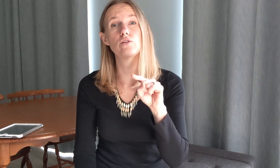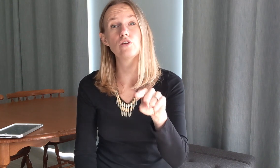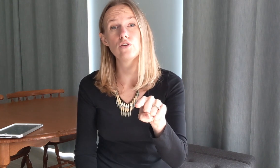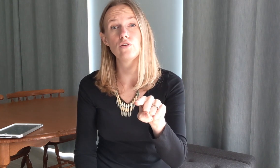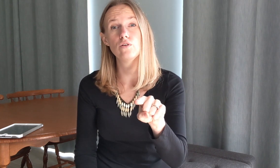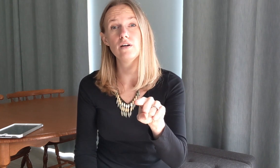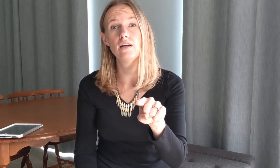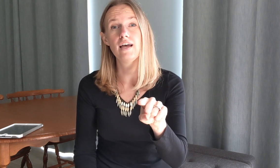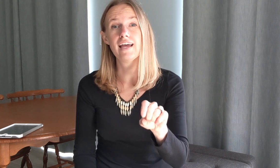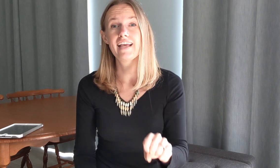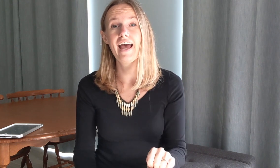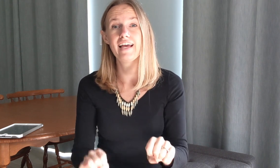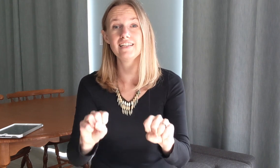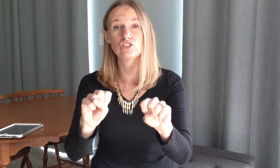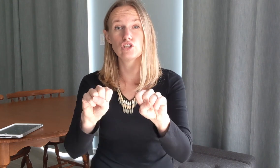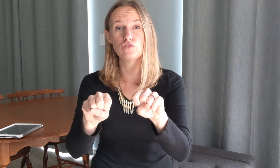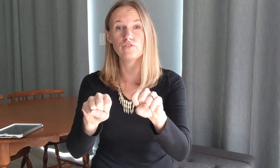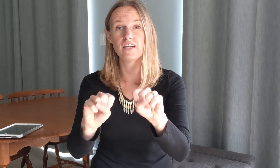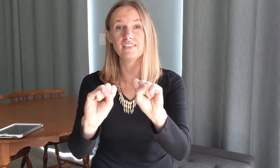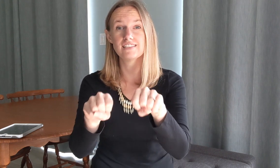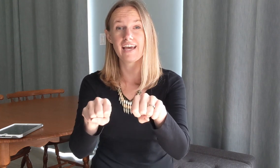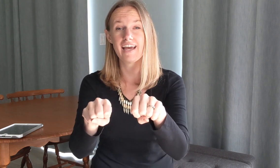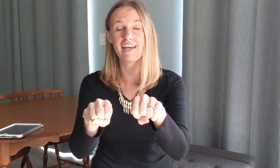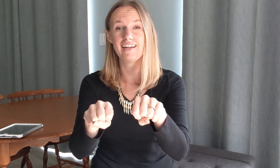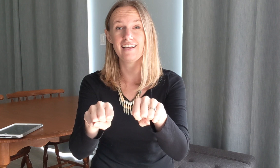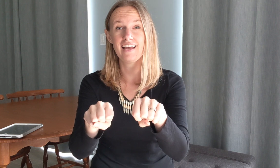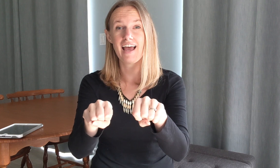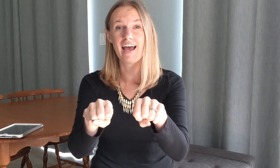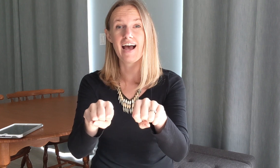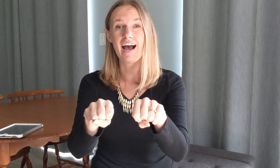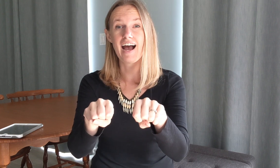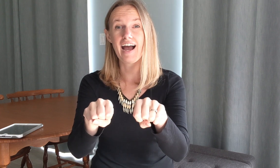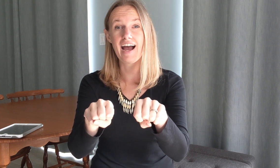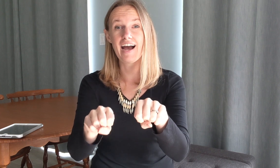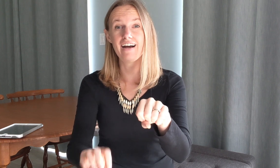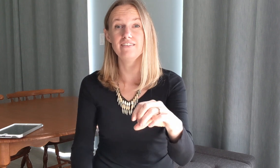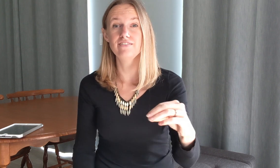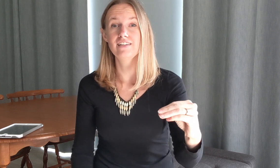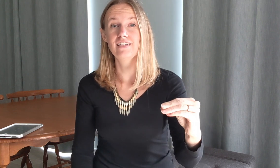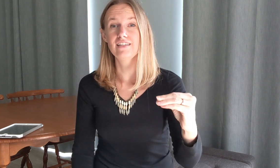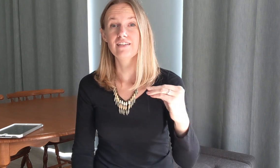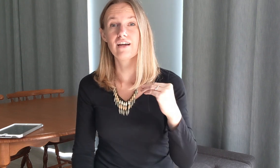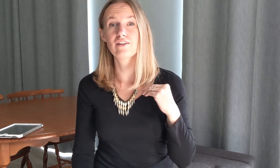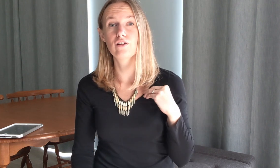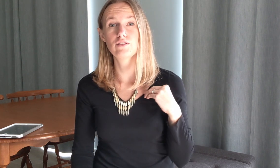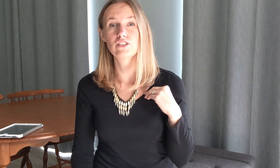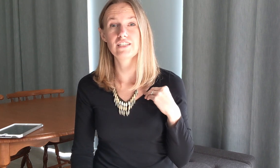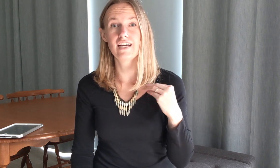you can is two fifths can have kind of go to your chest